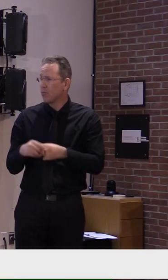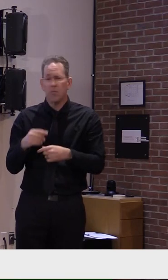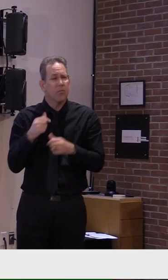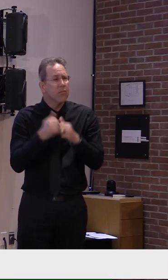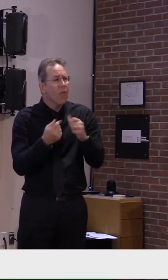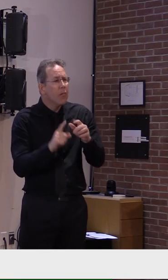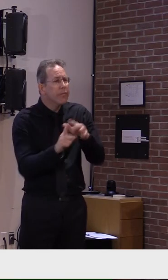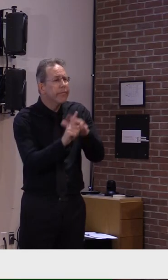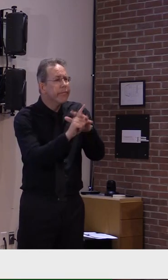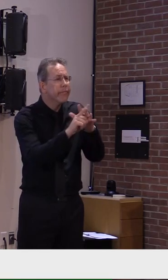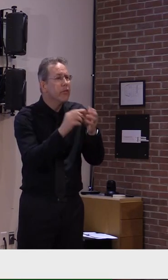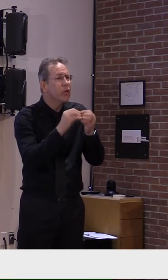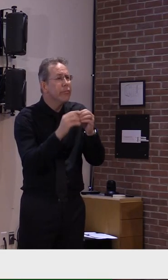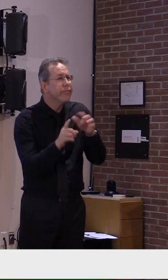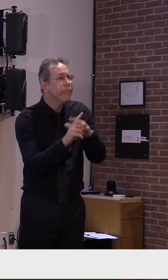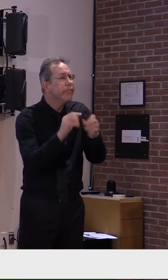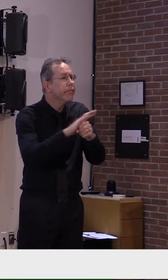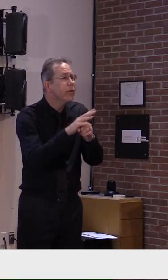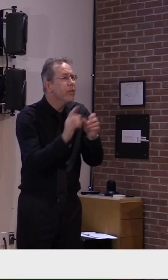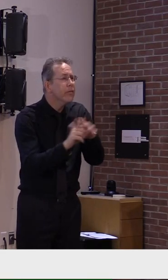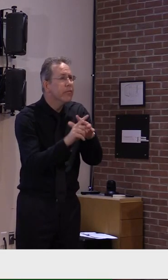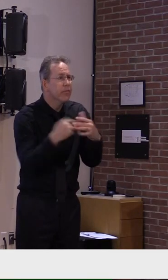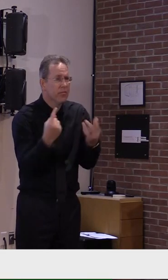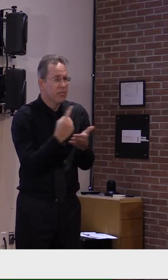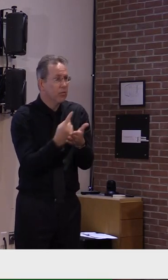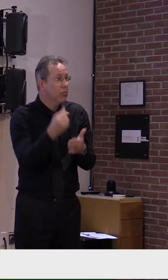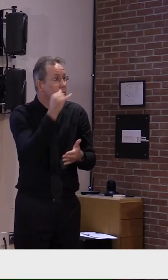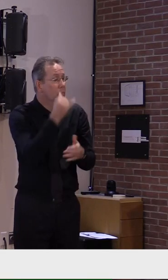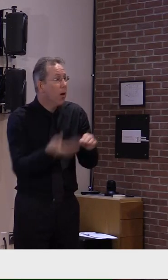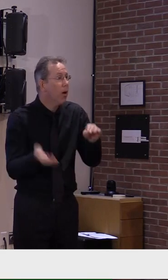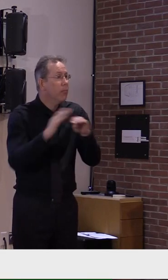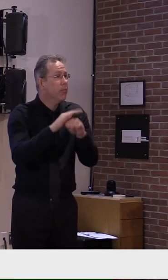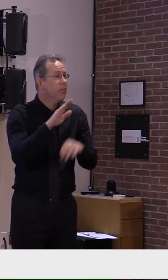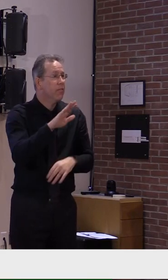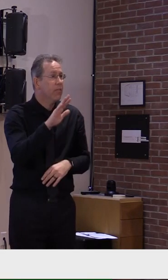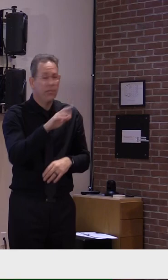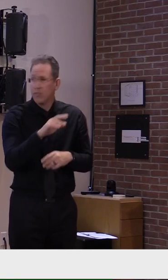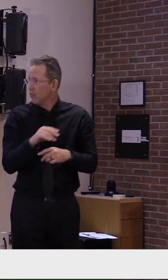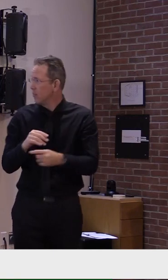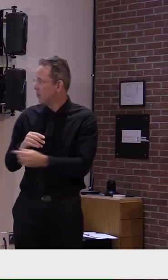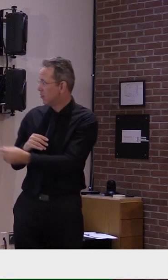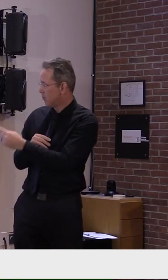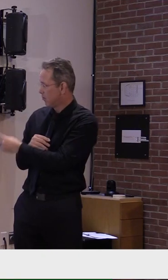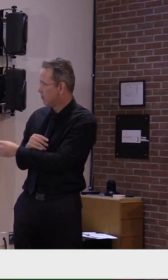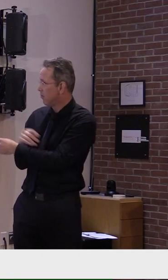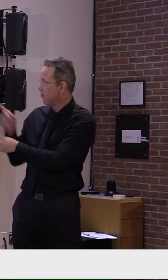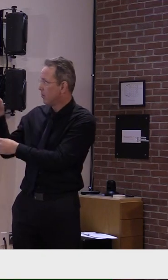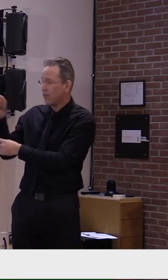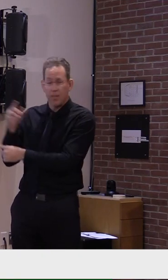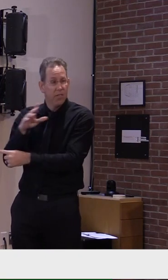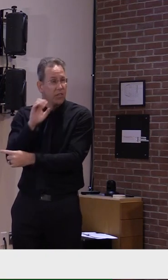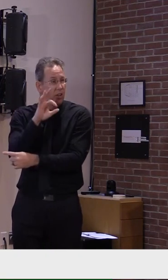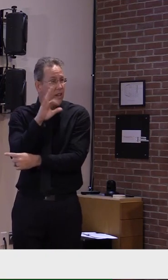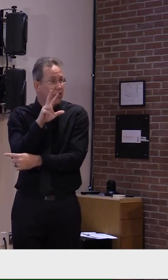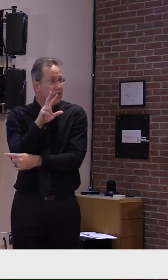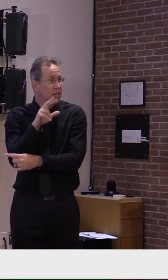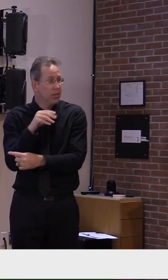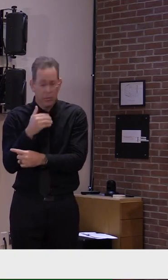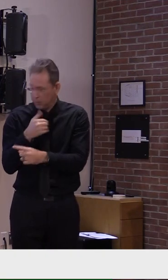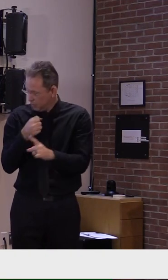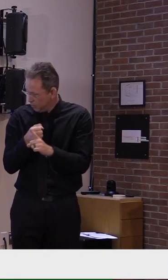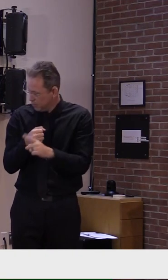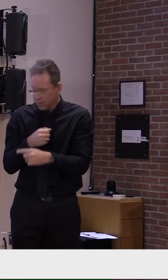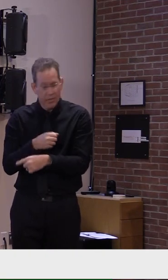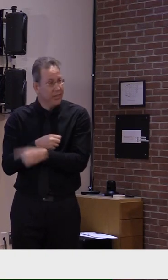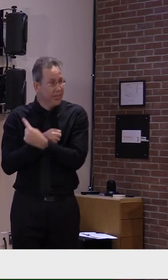almost 600 cases this week, clearly the highest number since the start of the pandemic. And what is fueling